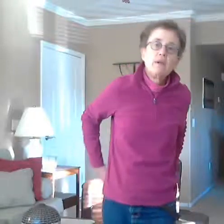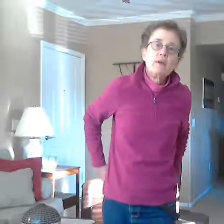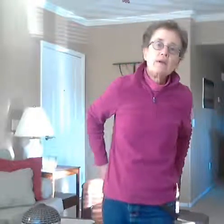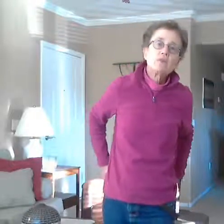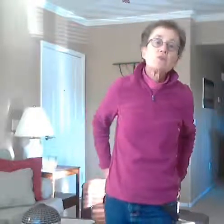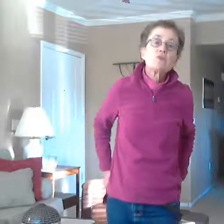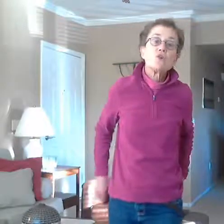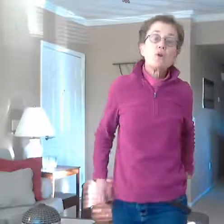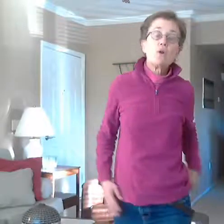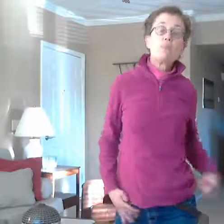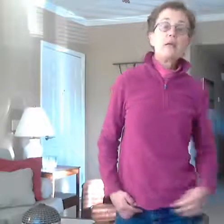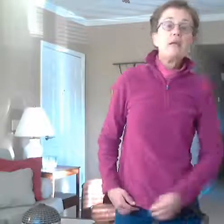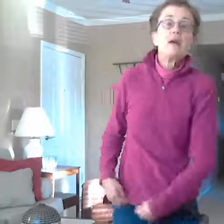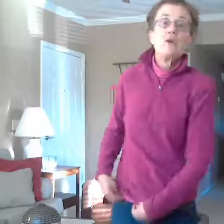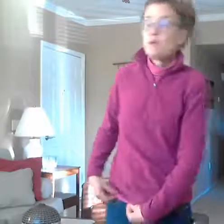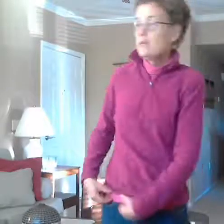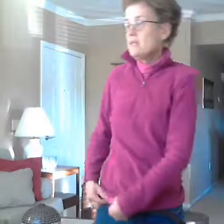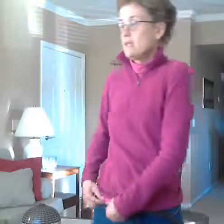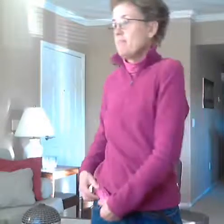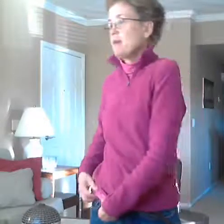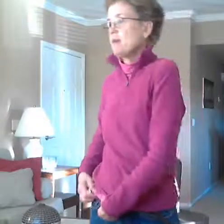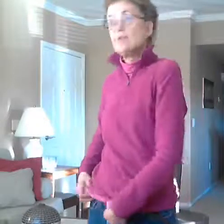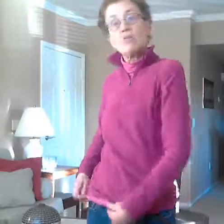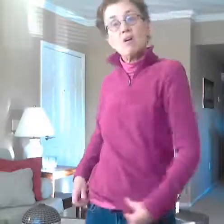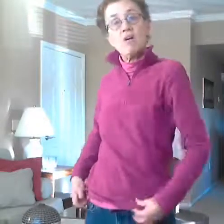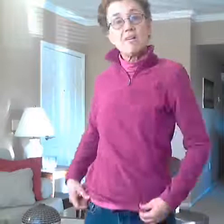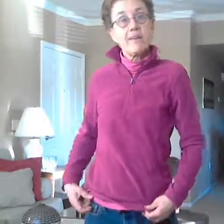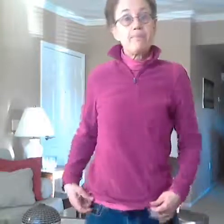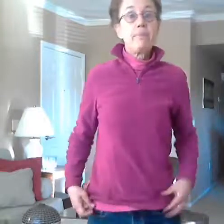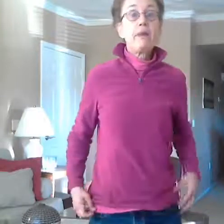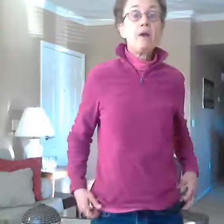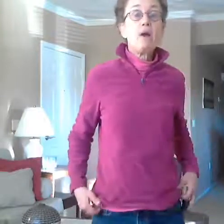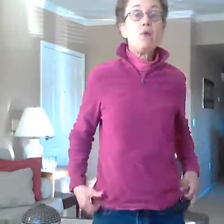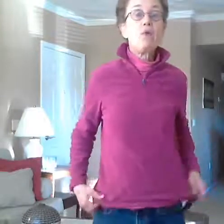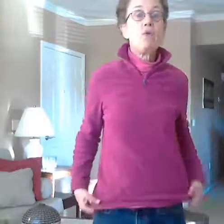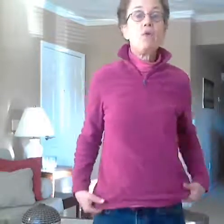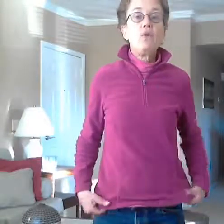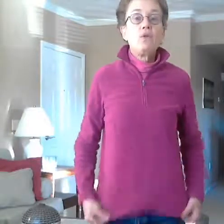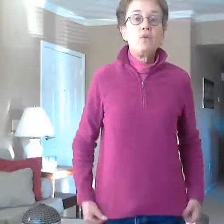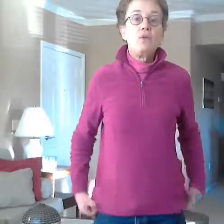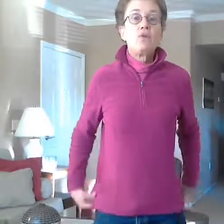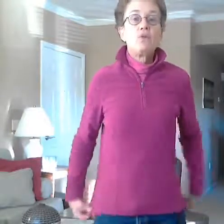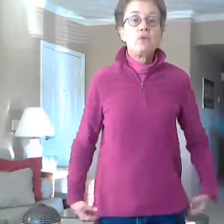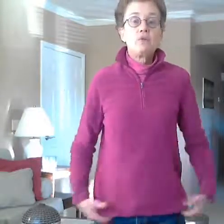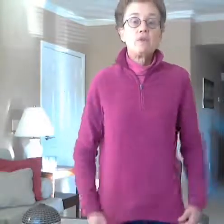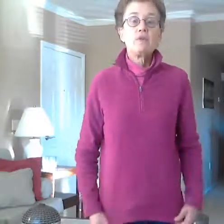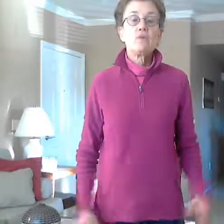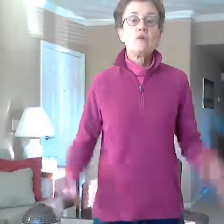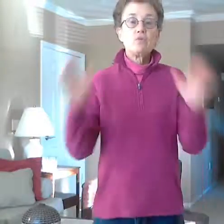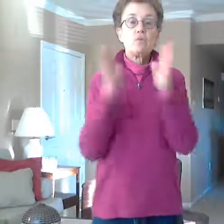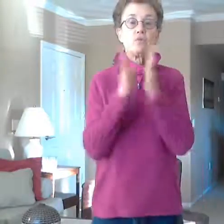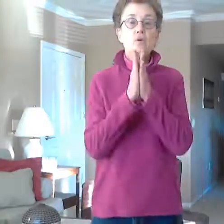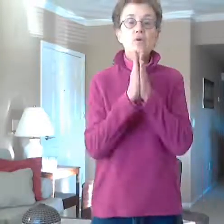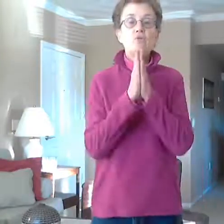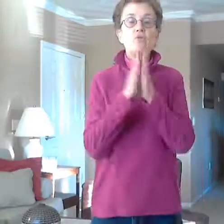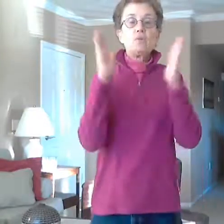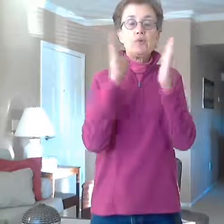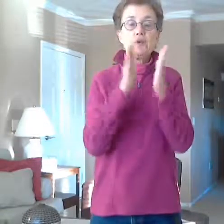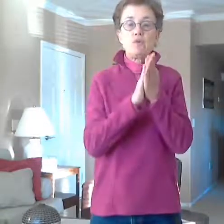here's a song called bingo and it's about a dog named bingo so here's how it goes and what we're going to do is we're going to do